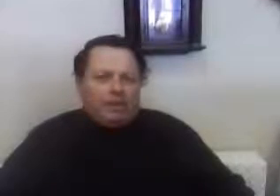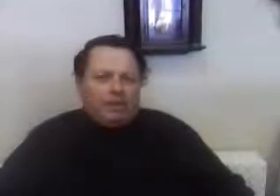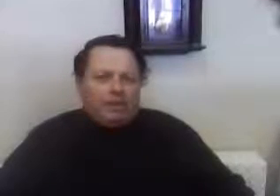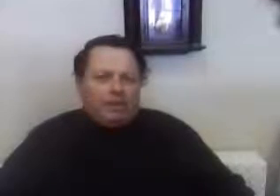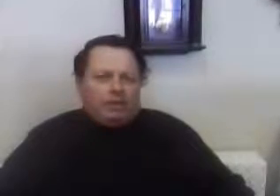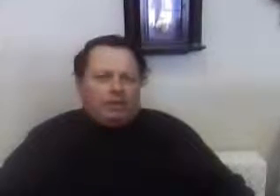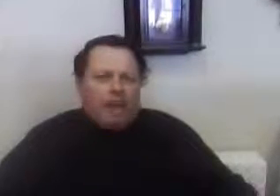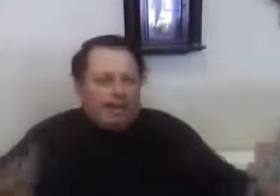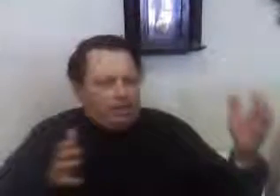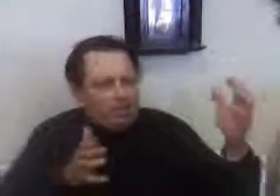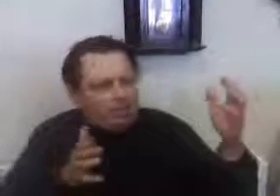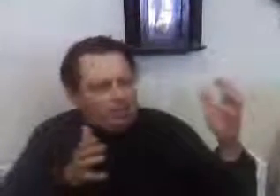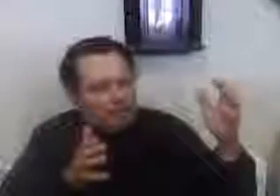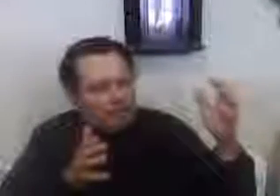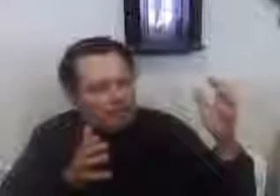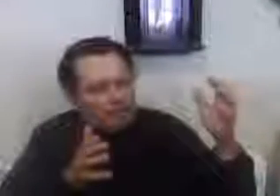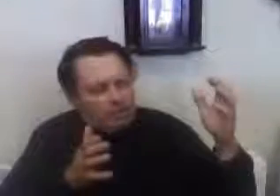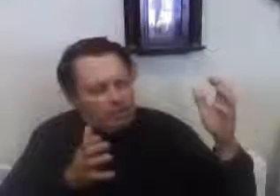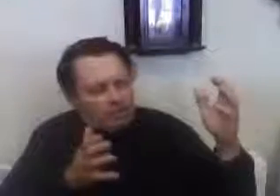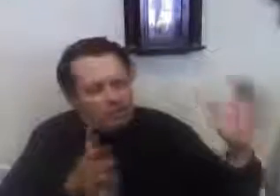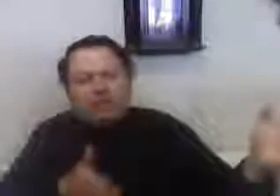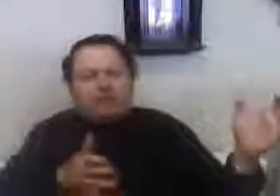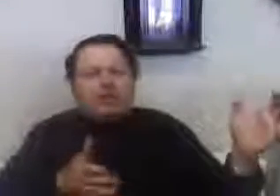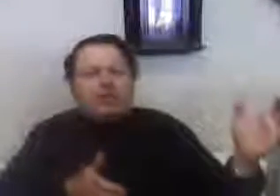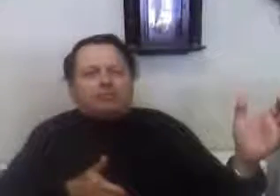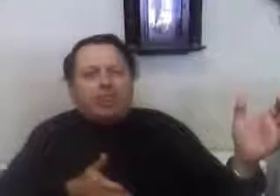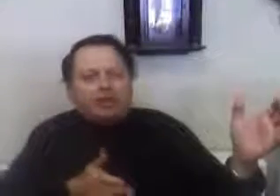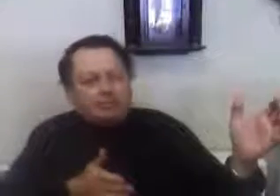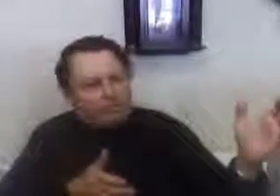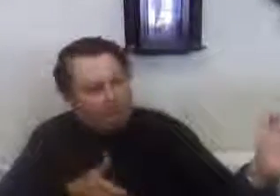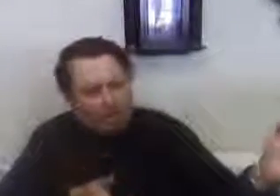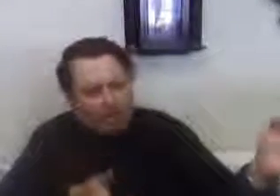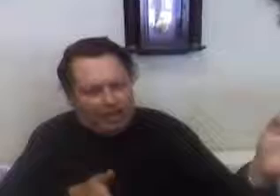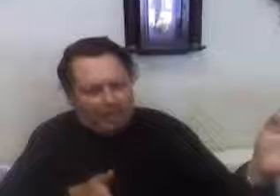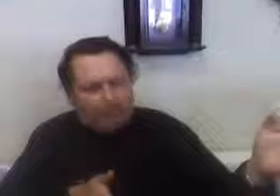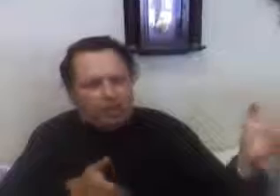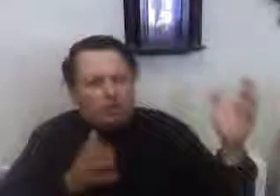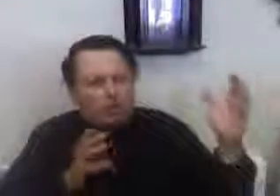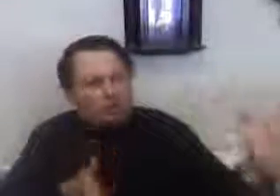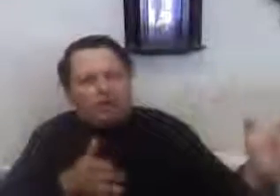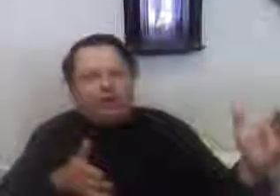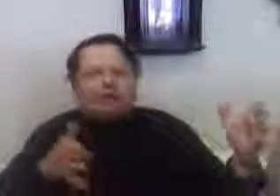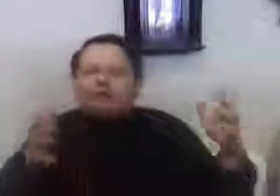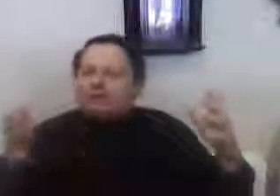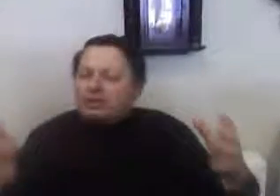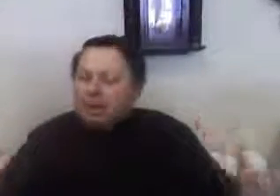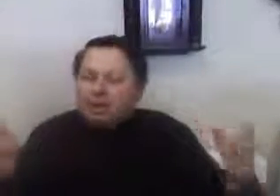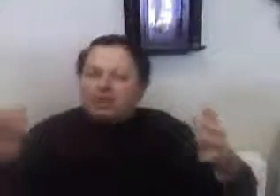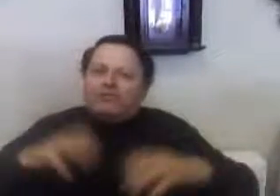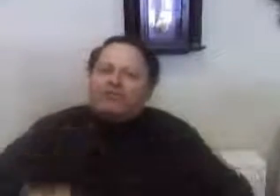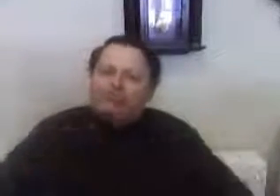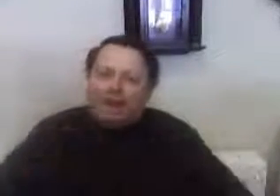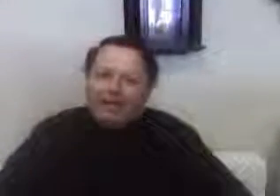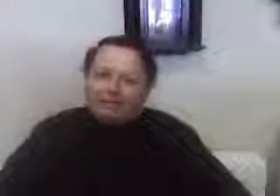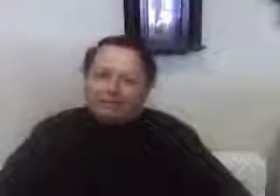campaign. And his retail price of his product was low enough so that they could afford to buy it.